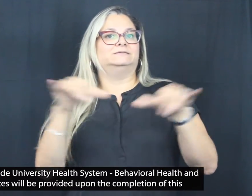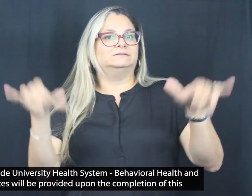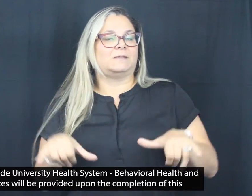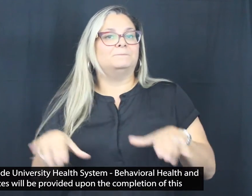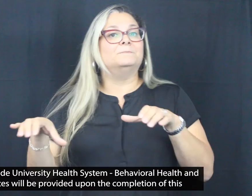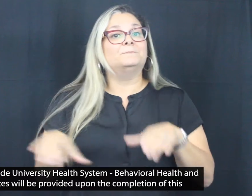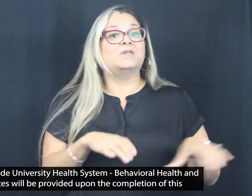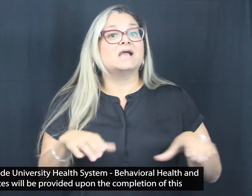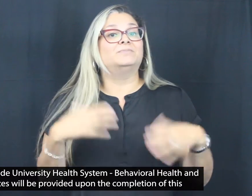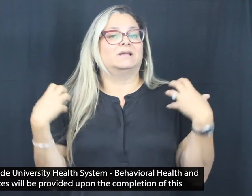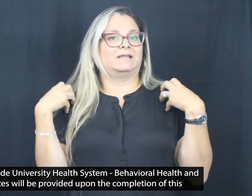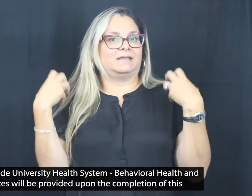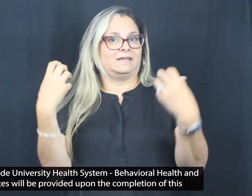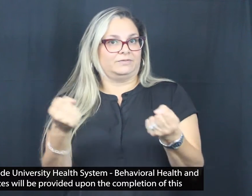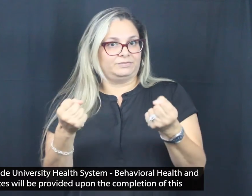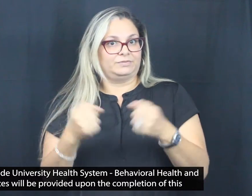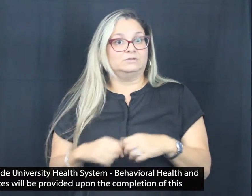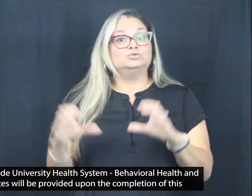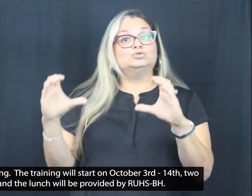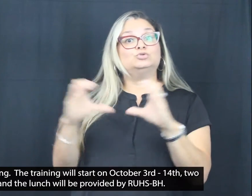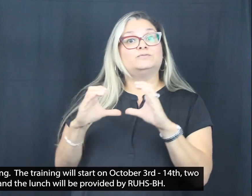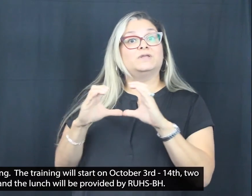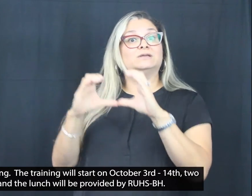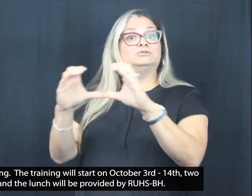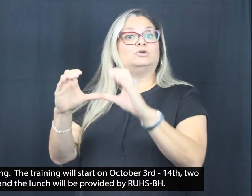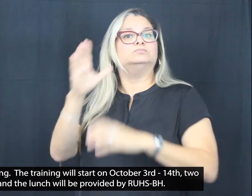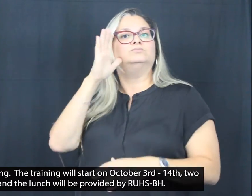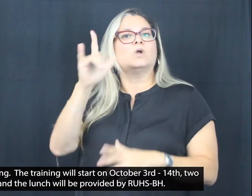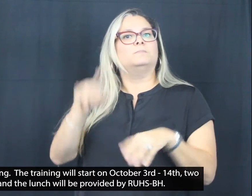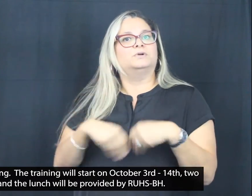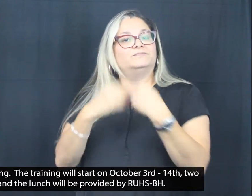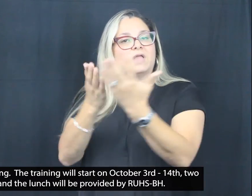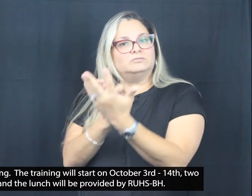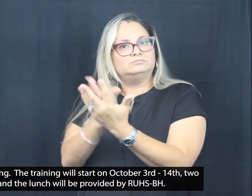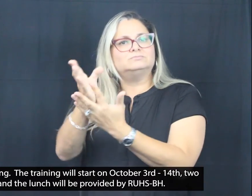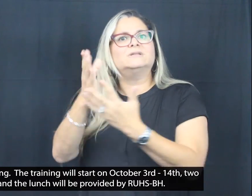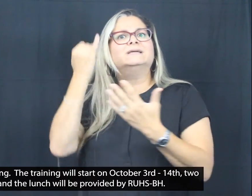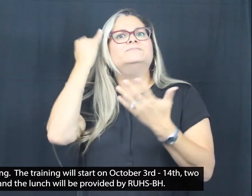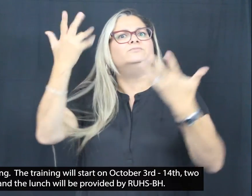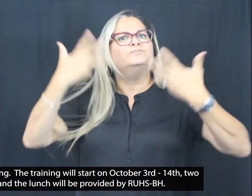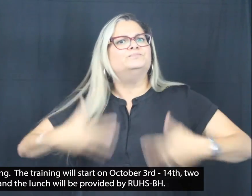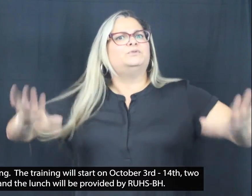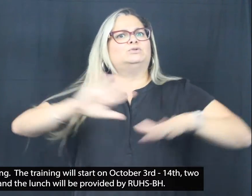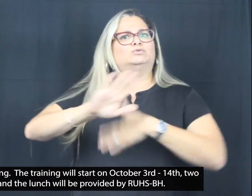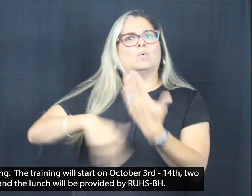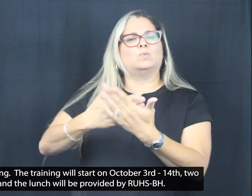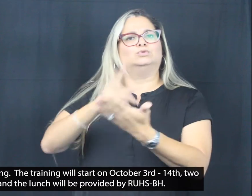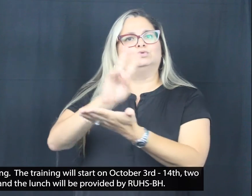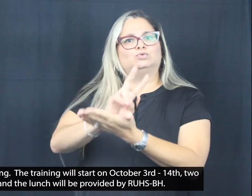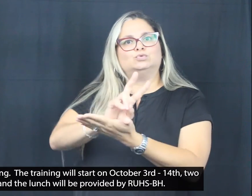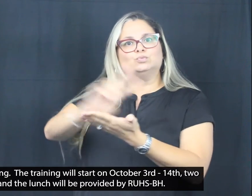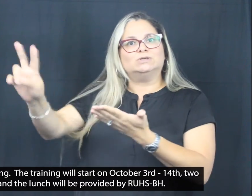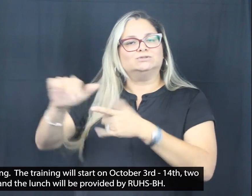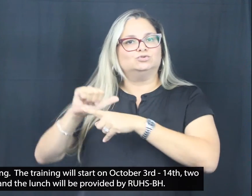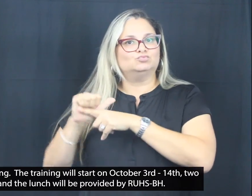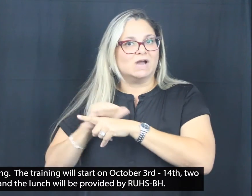completion of the two-week training. The training will start October 3rd through the 14th for two weeks,